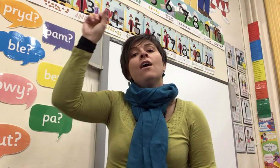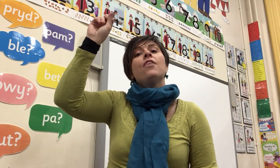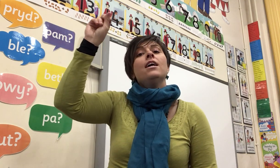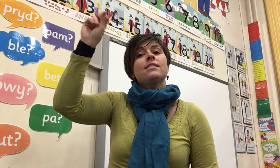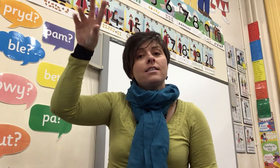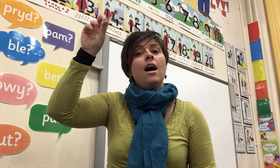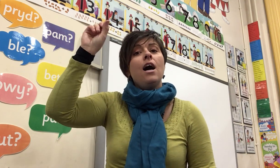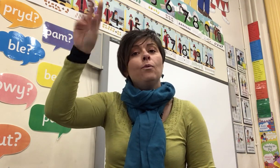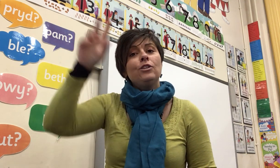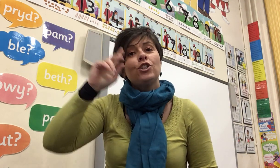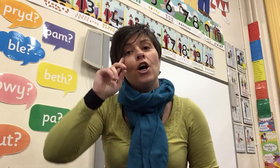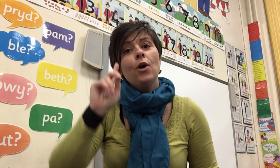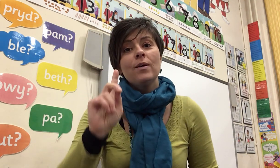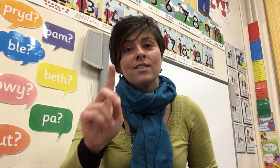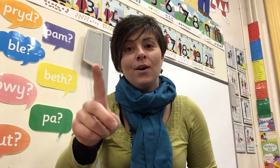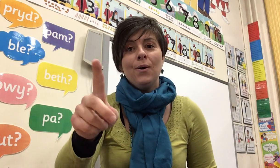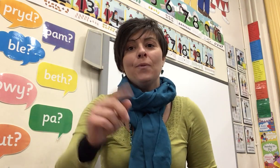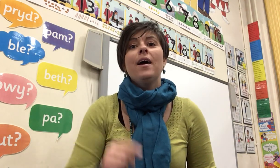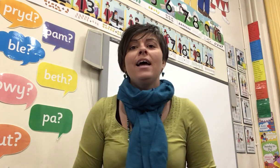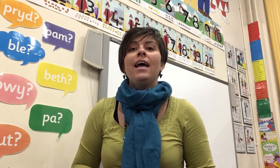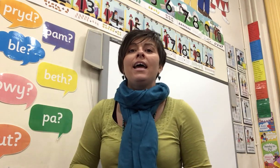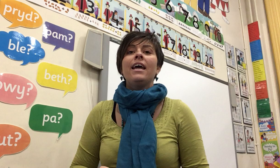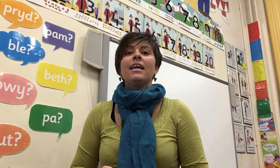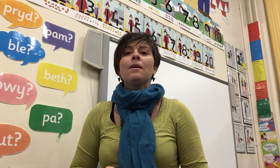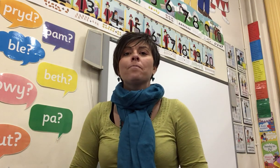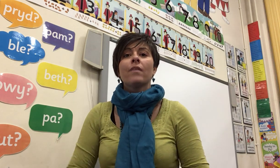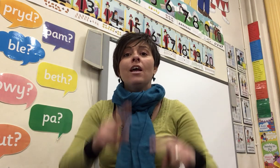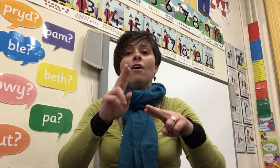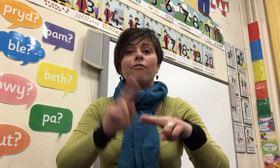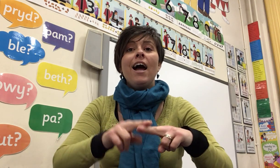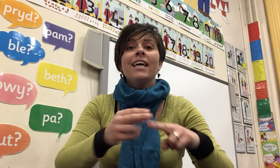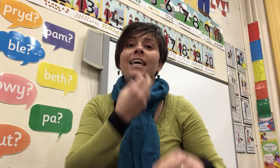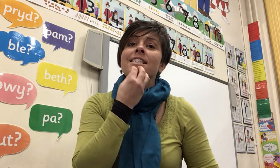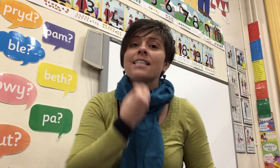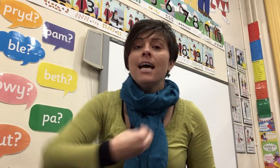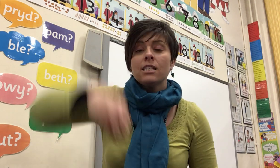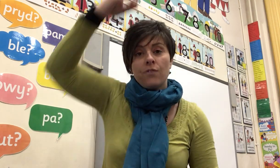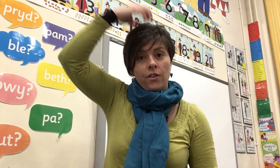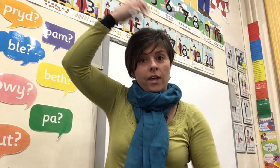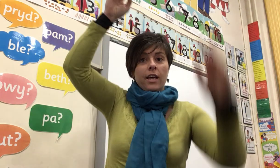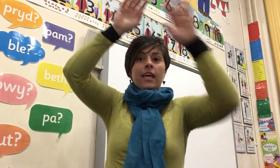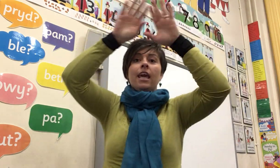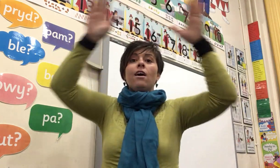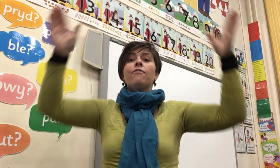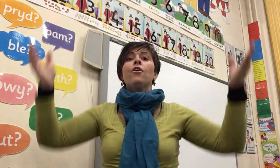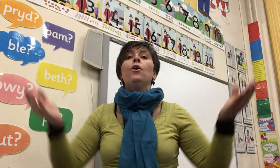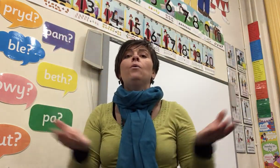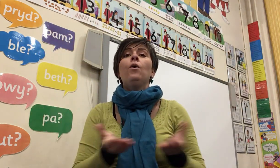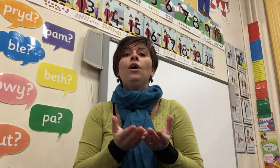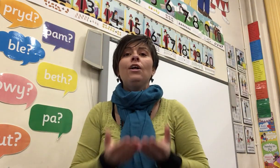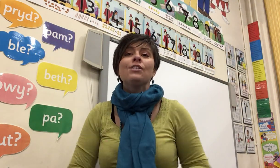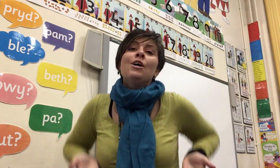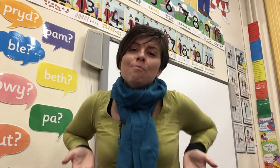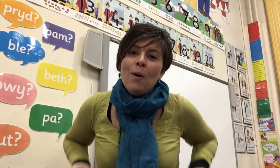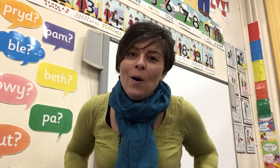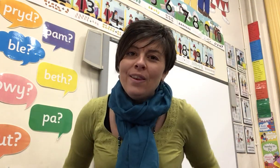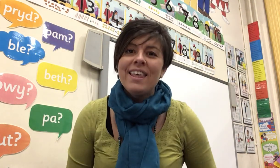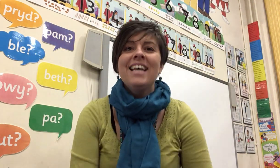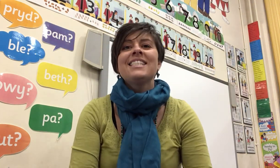the star will show us the way. Frankincense for the king of the world, born this